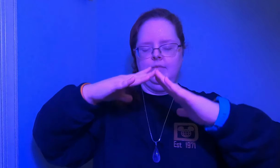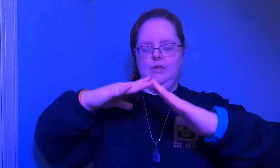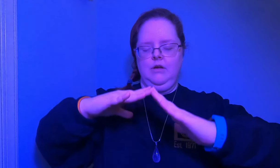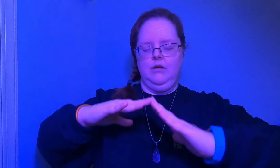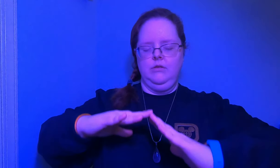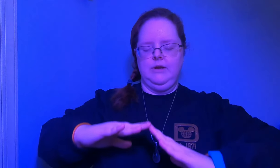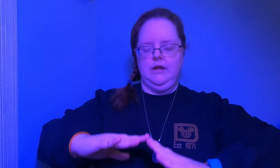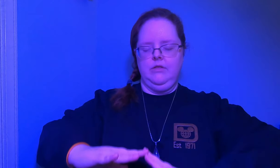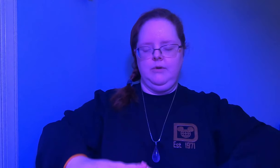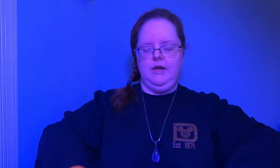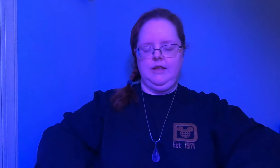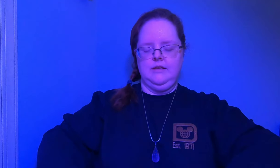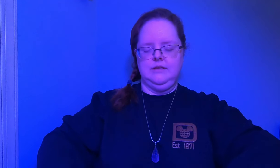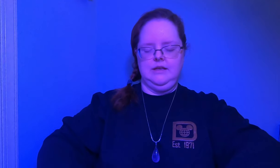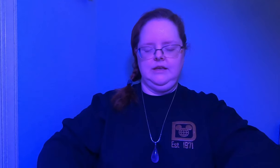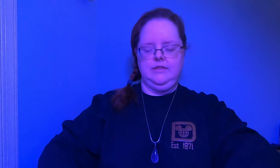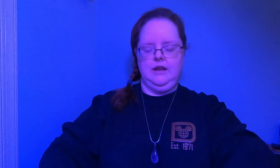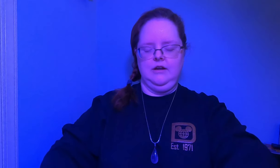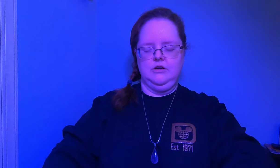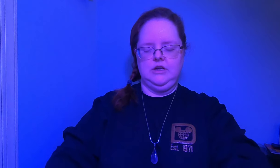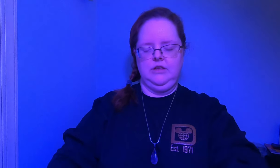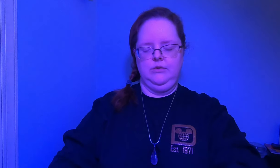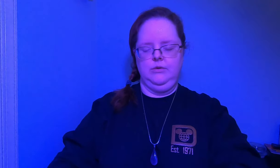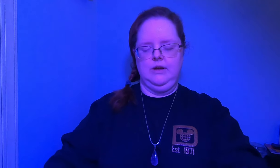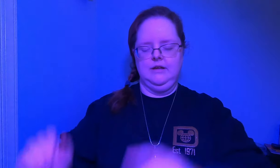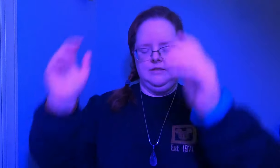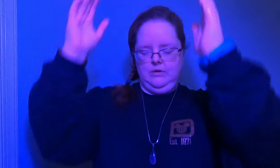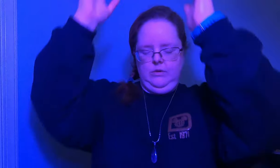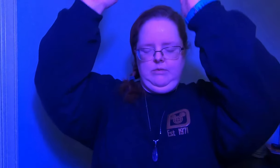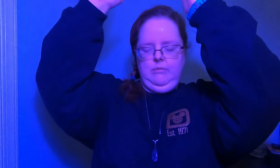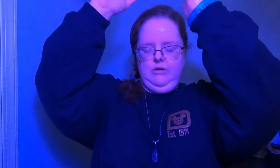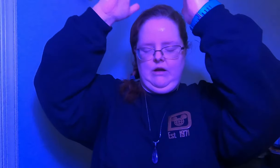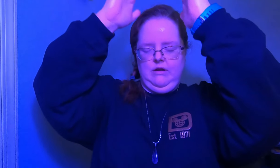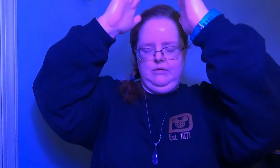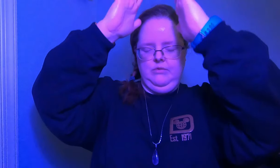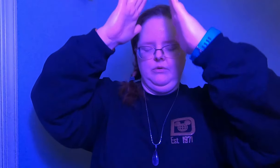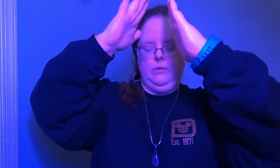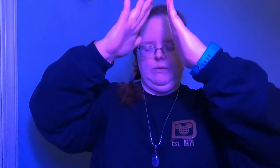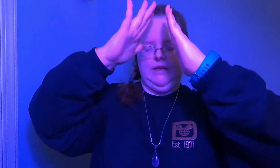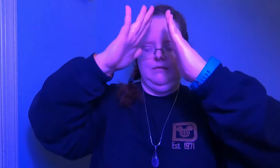all the way down the body sinking that energy through us that we may be grounded before we begin